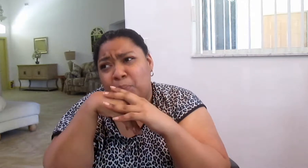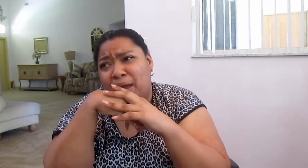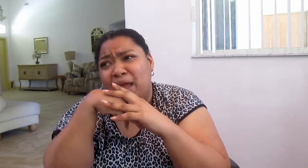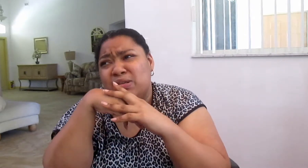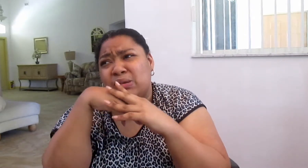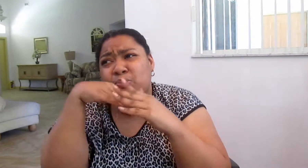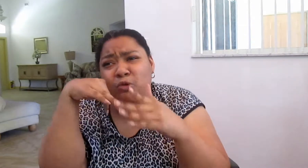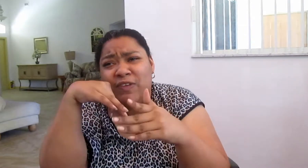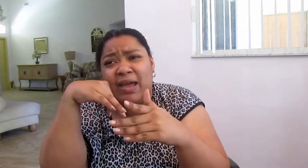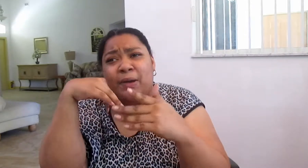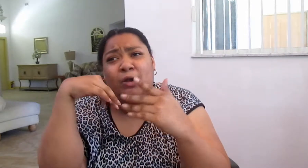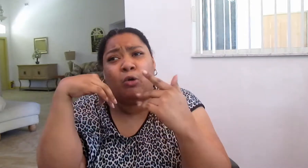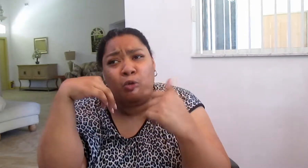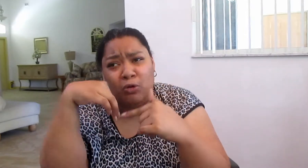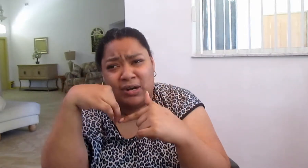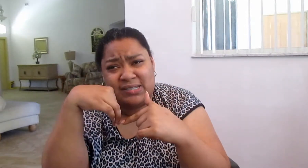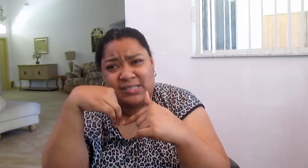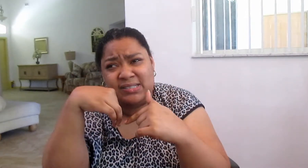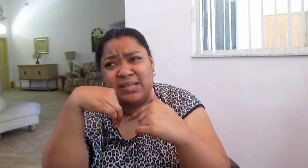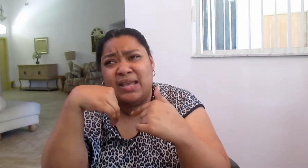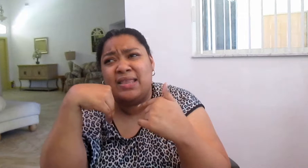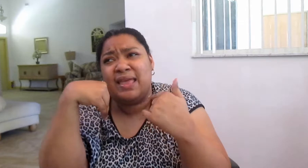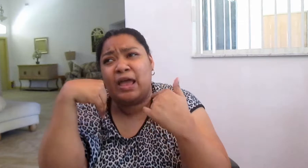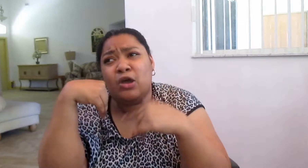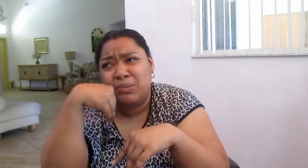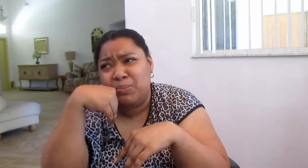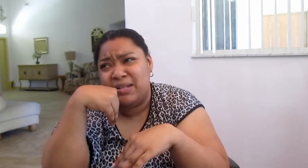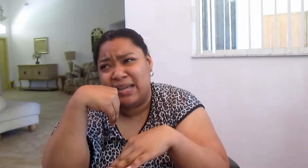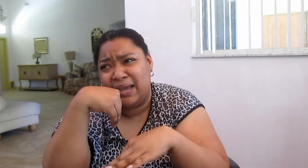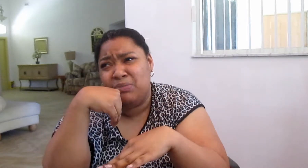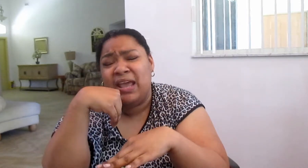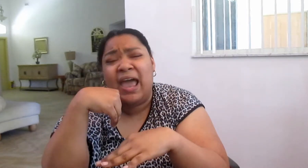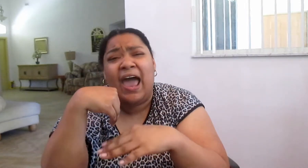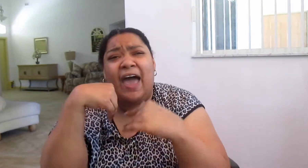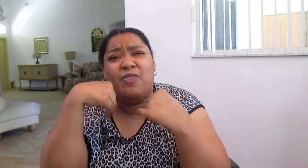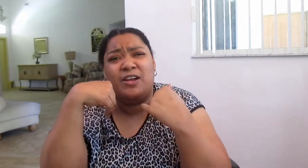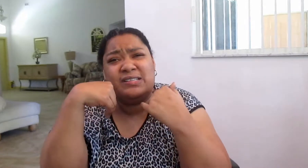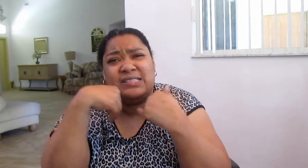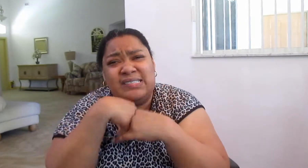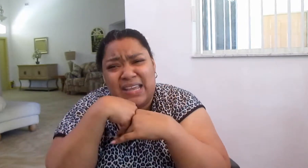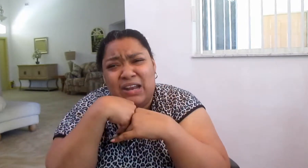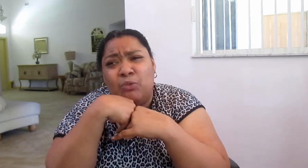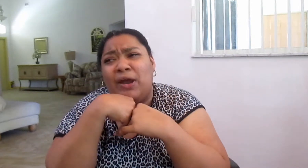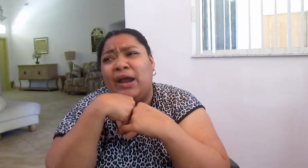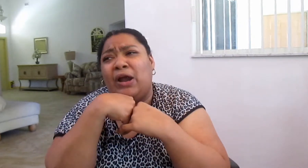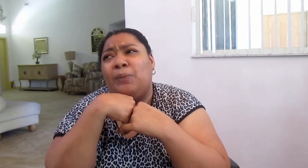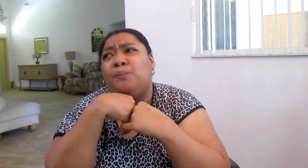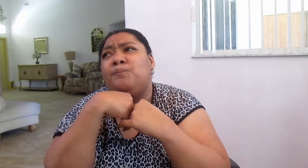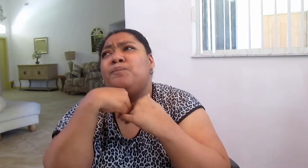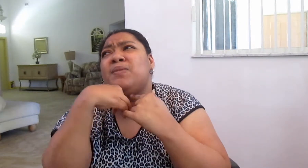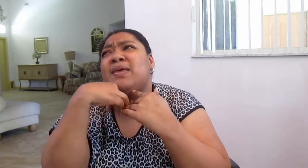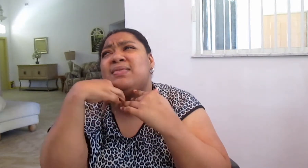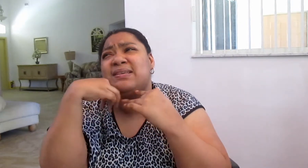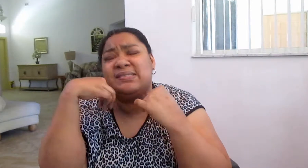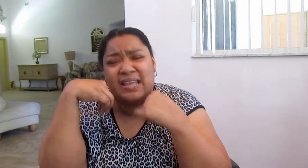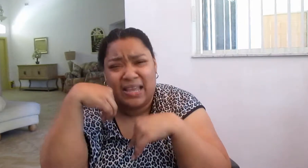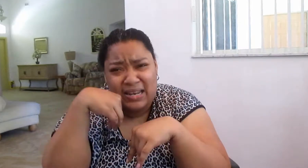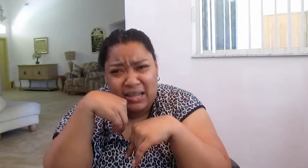But it was a movie about a horse that couldn't be tamed. And there's a scene where this Indian